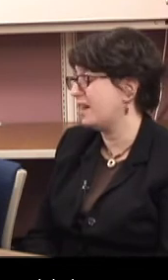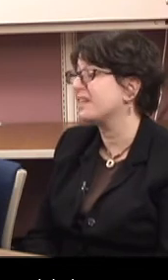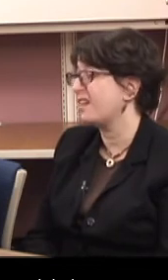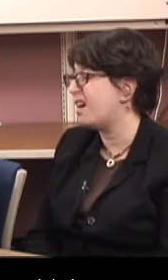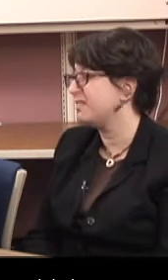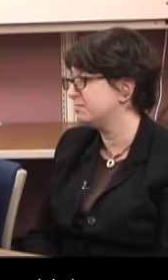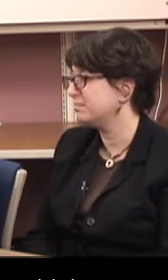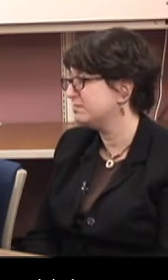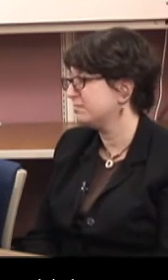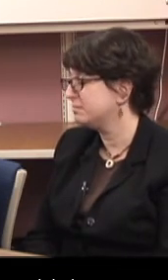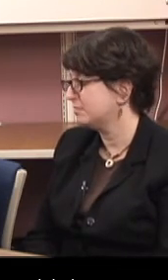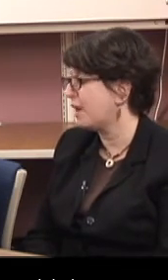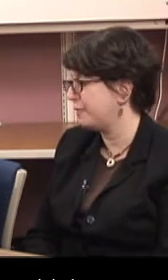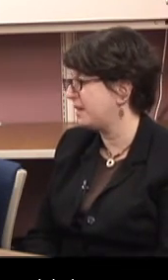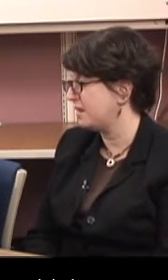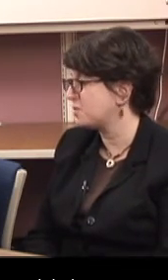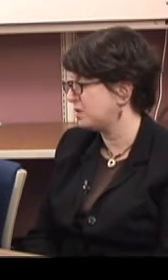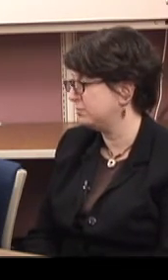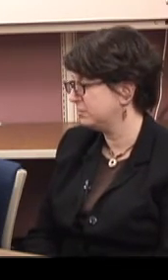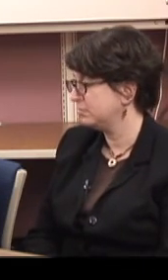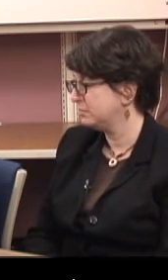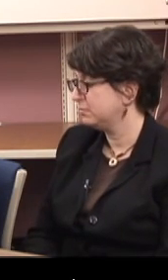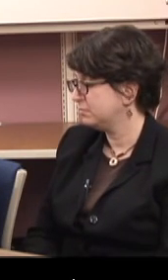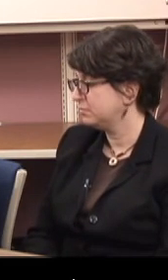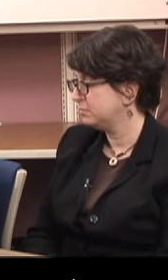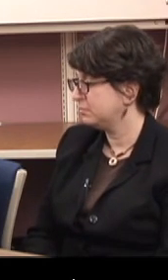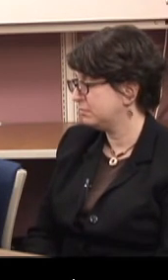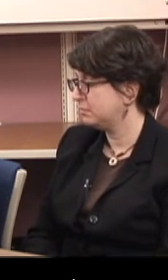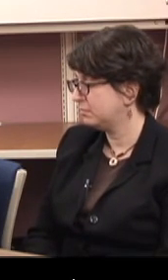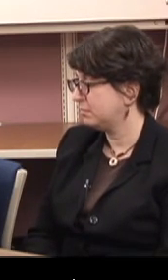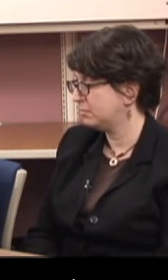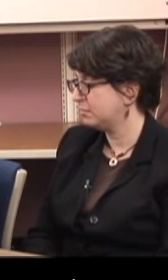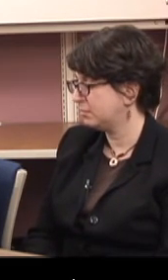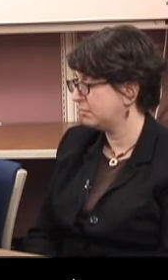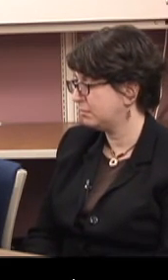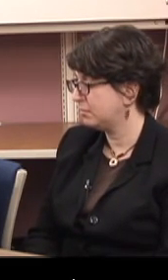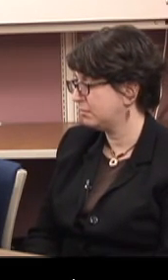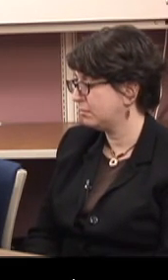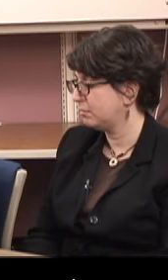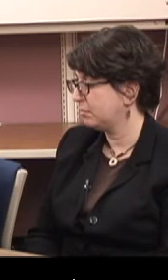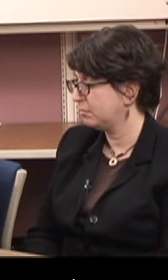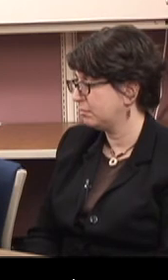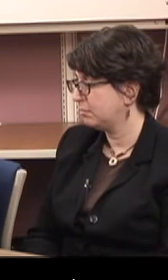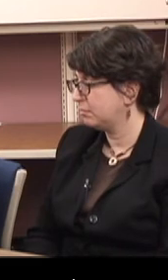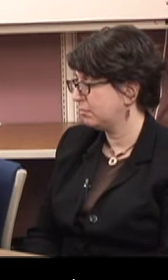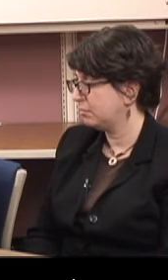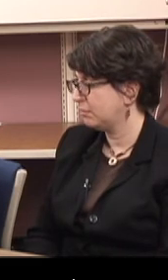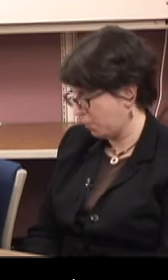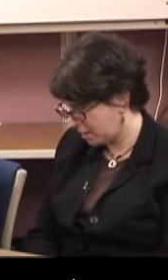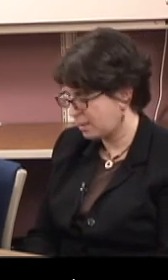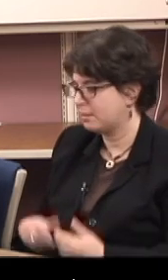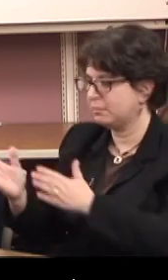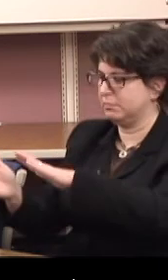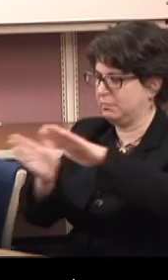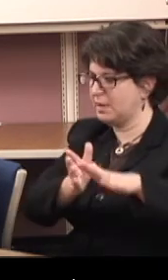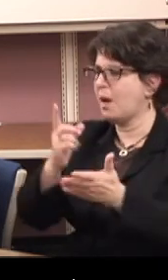Really nothing at all, other than high school. All right. Well, what about your work history?